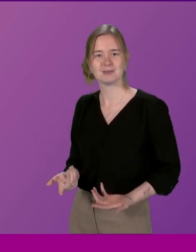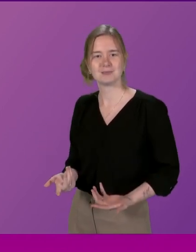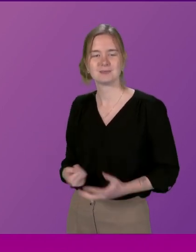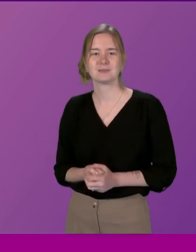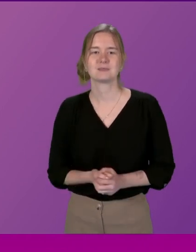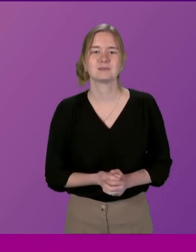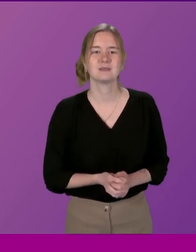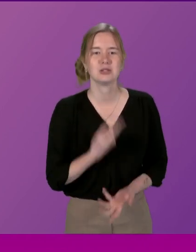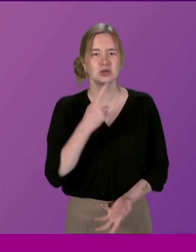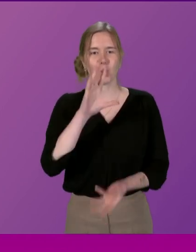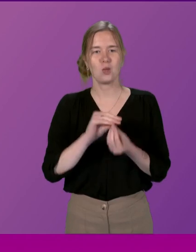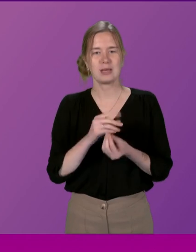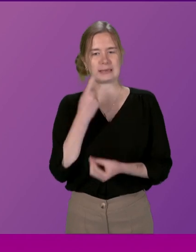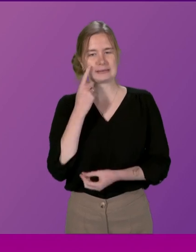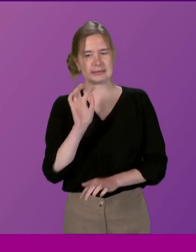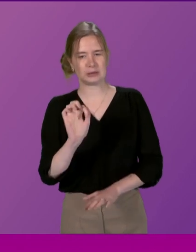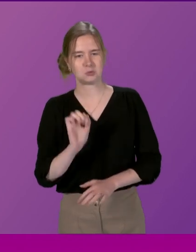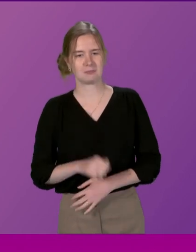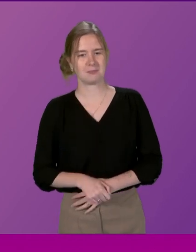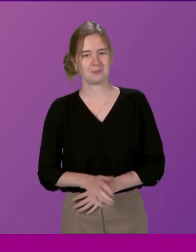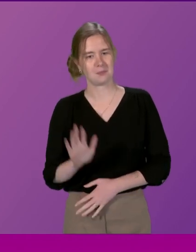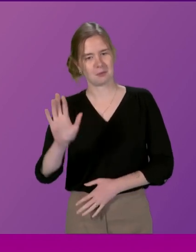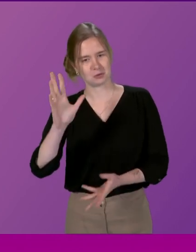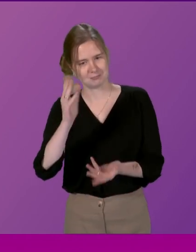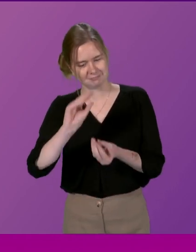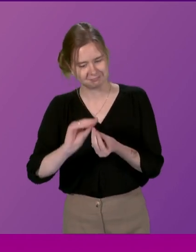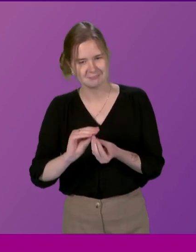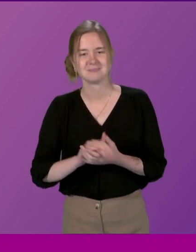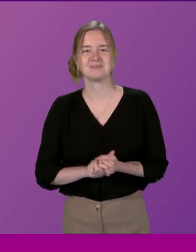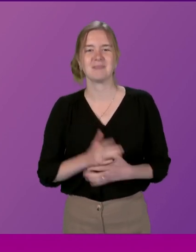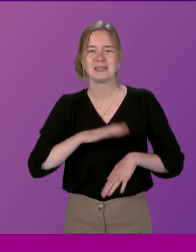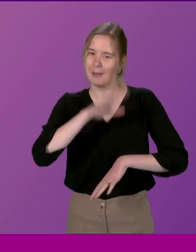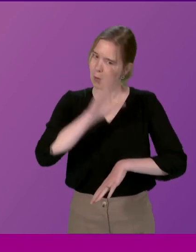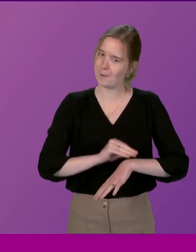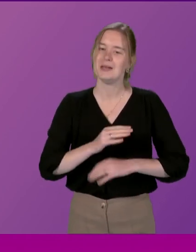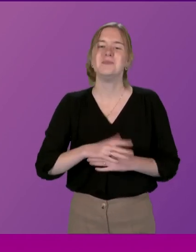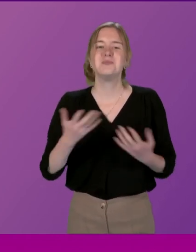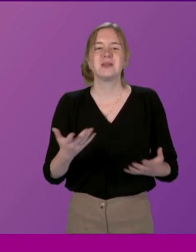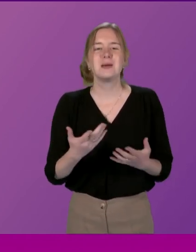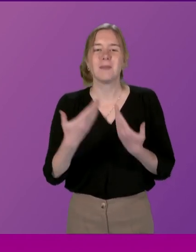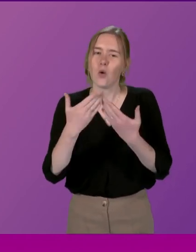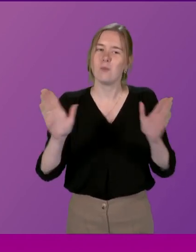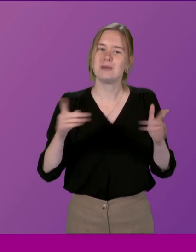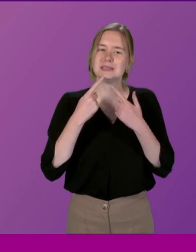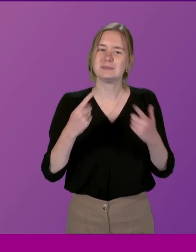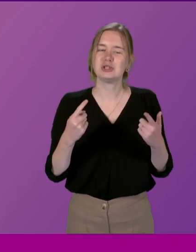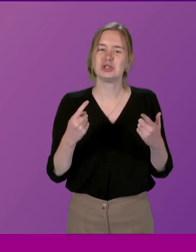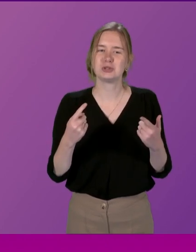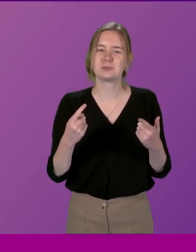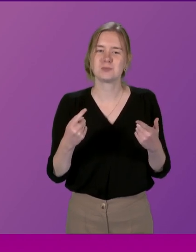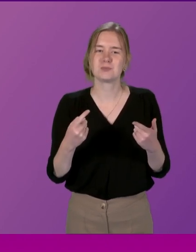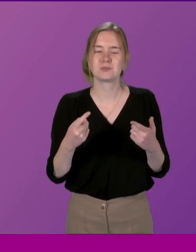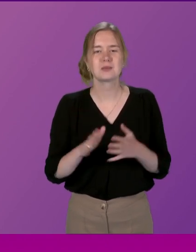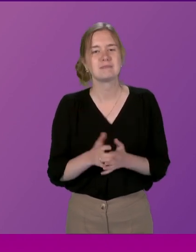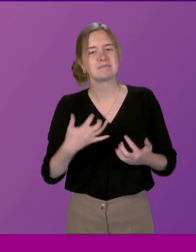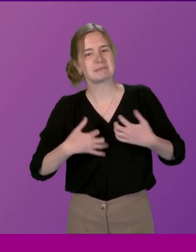Presiding officer, just in closing Because I can see you are motioning to me that I have run out of time My opening speech I close with I look